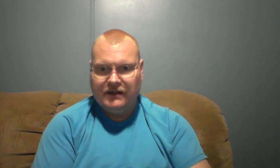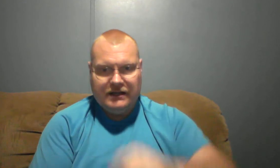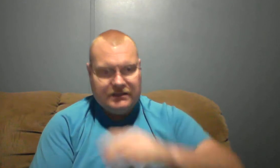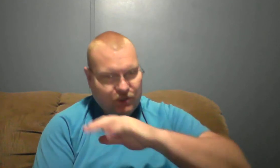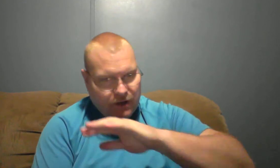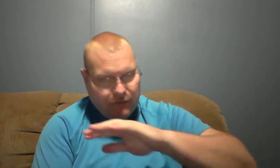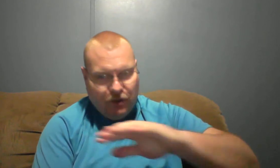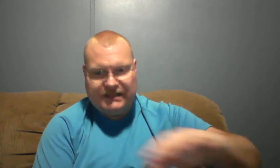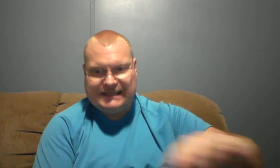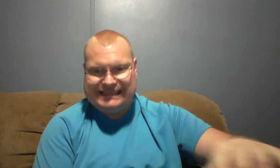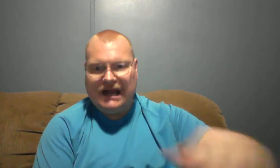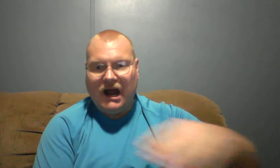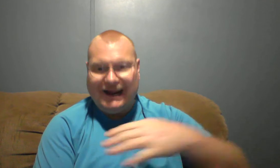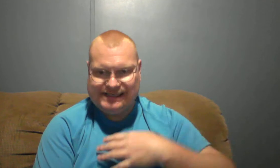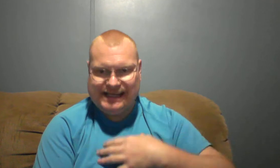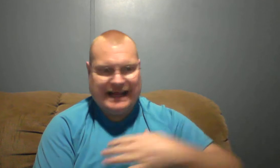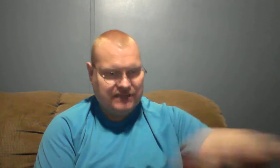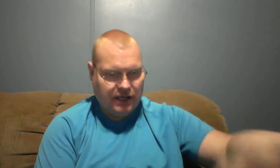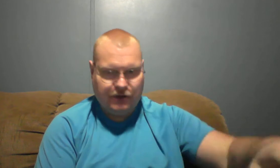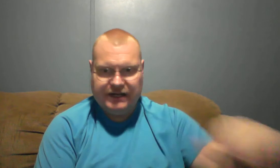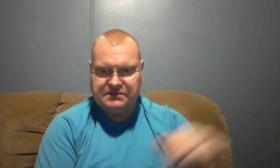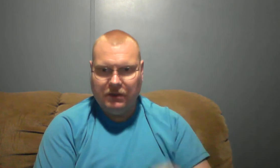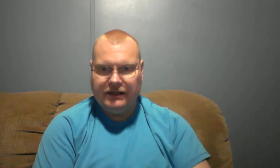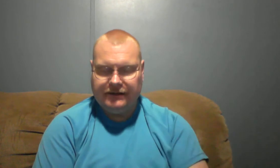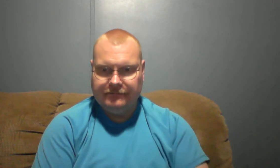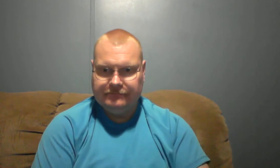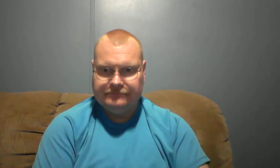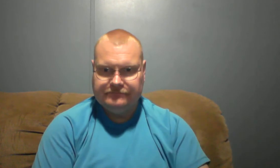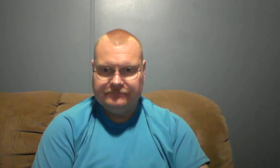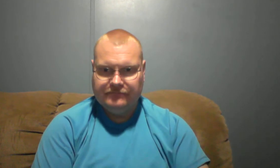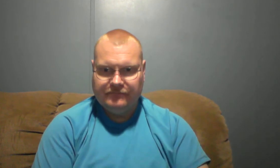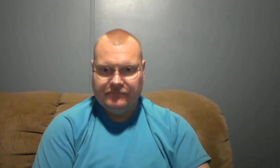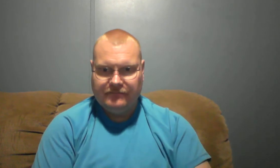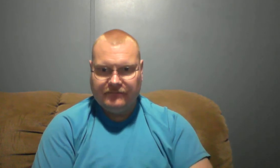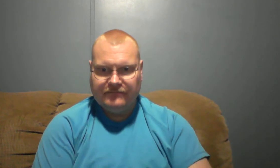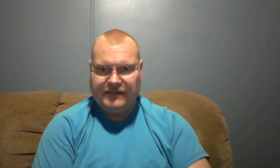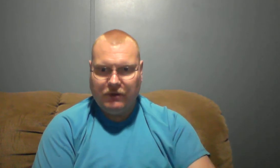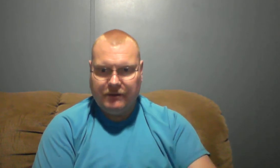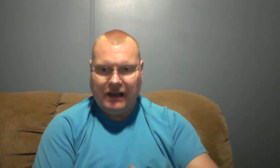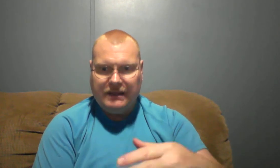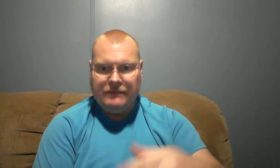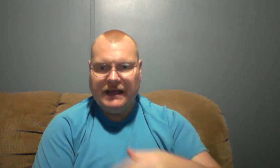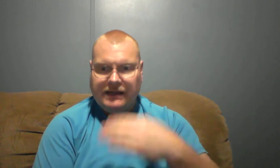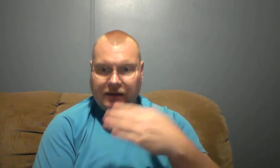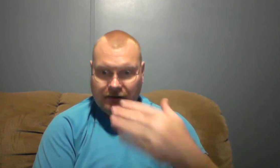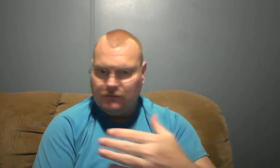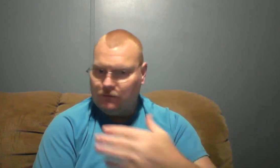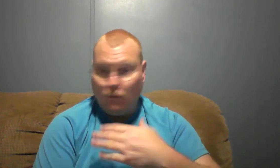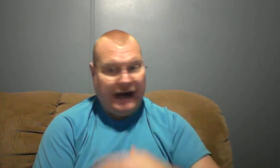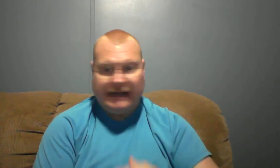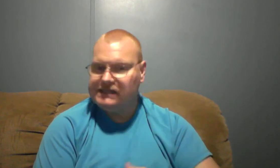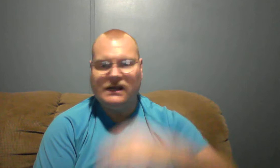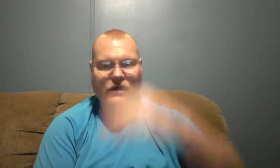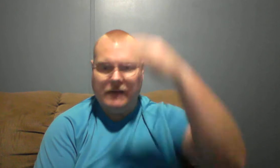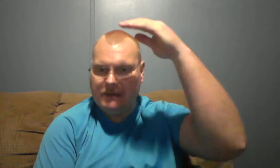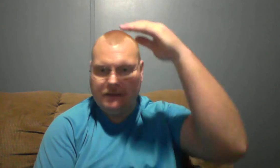To put the sin, our sins under his blood. That we might be made white as snow, might be made